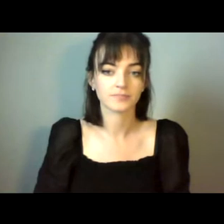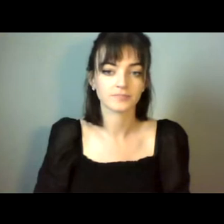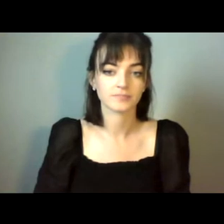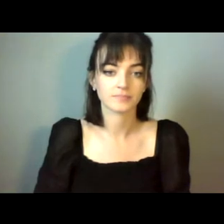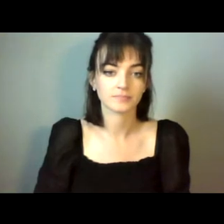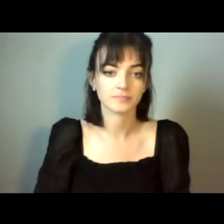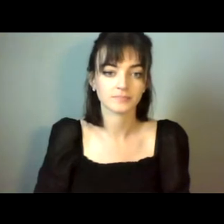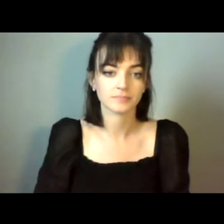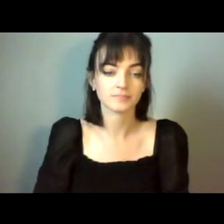Thank you. Thank